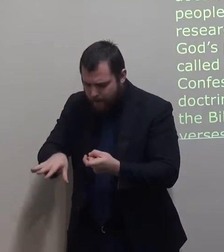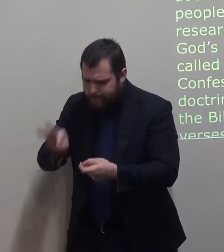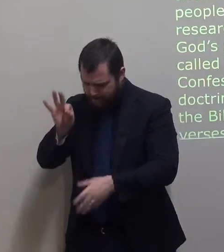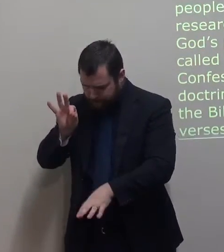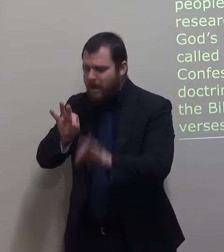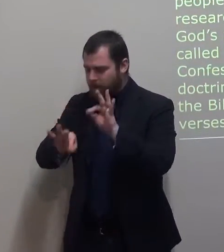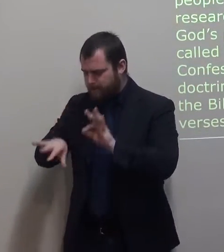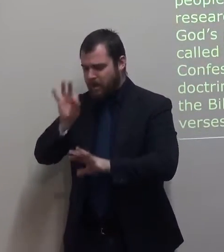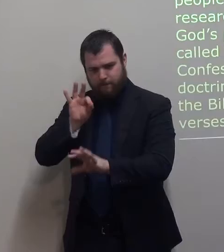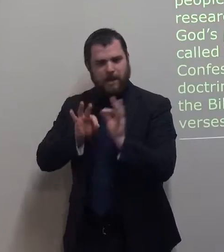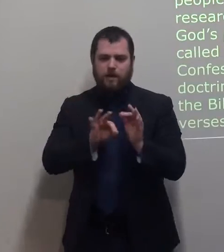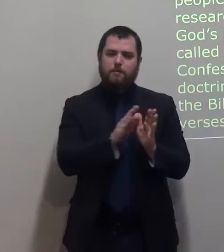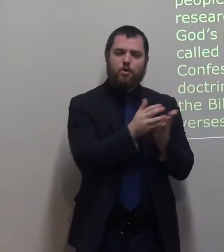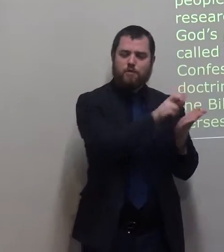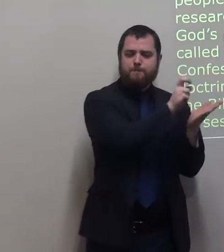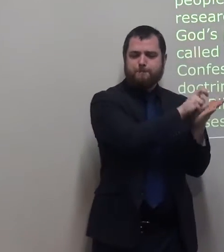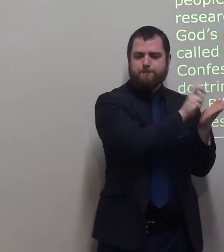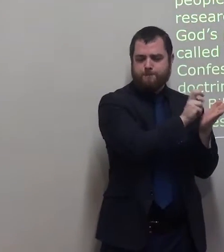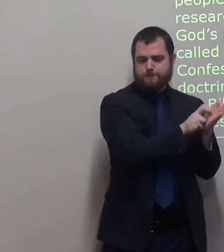They wrote books called Confessions of Faith.